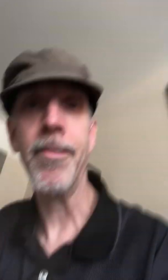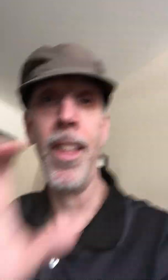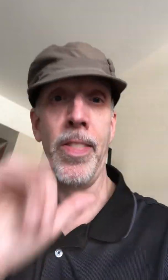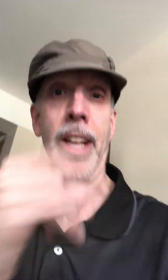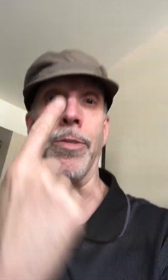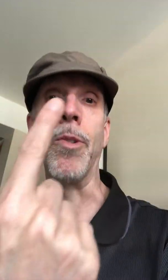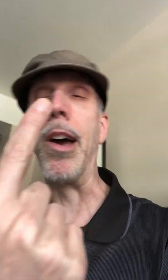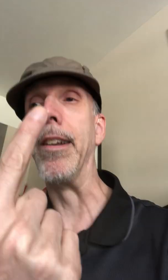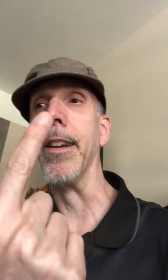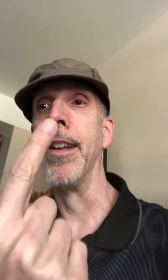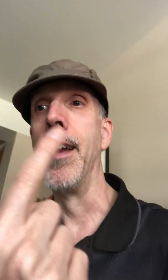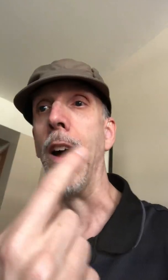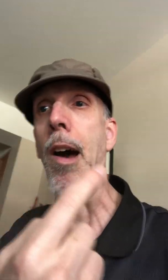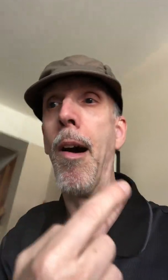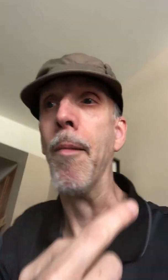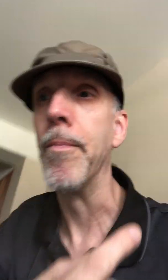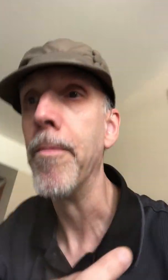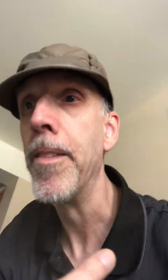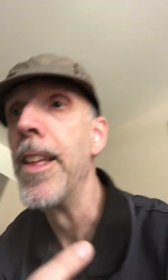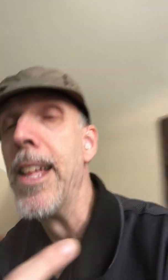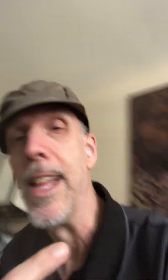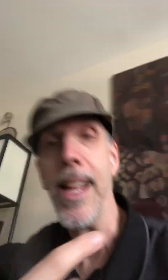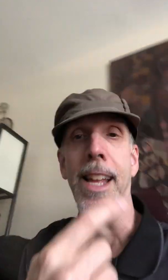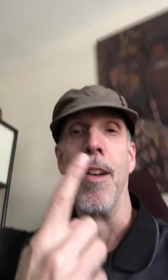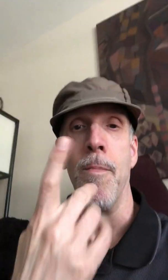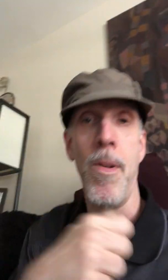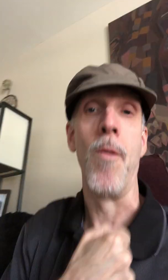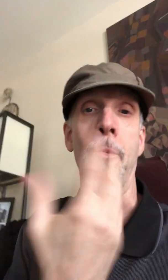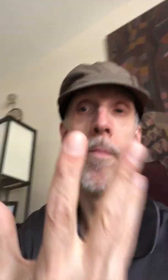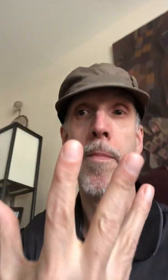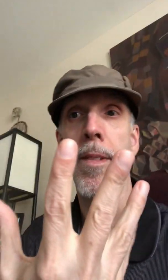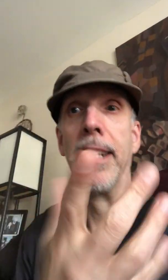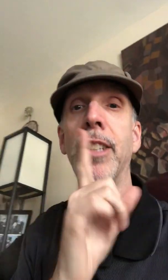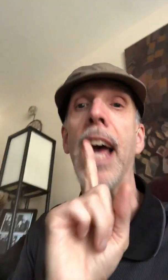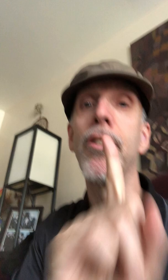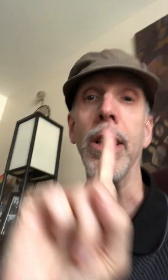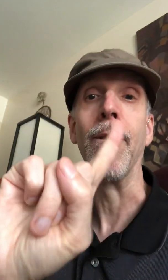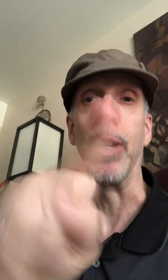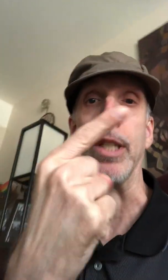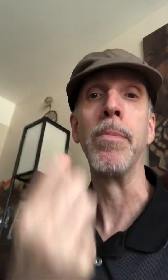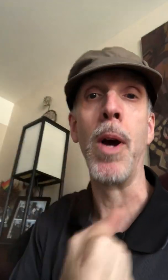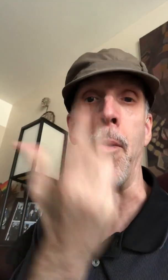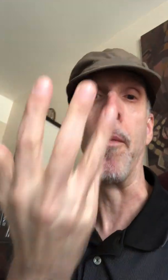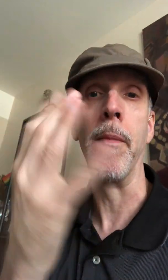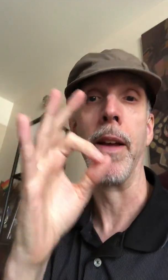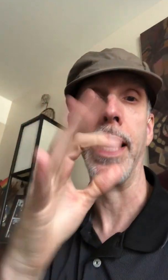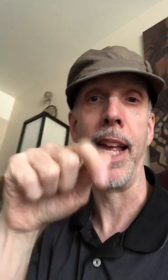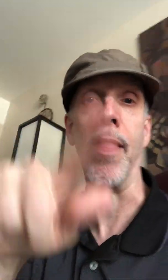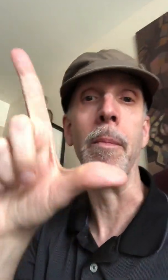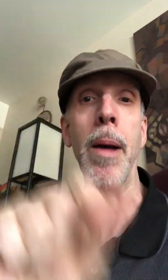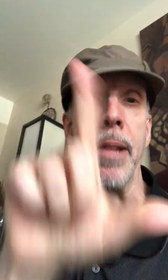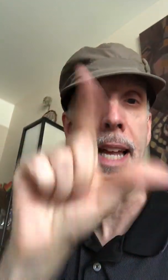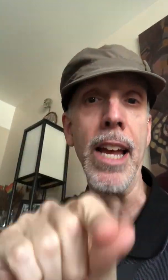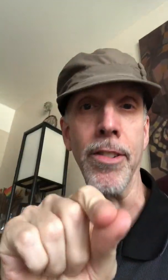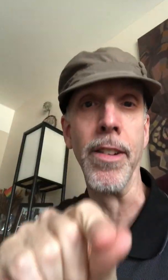That's one poem. It's actually the first poem in the publication